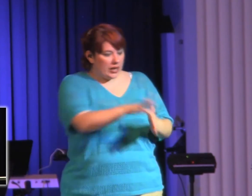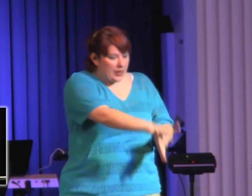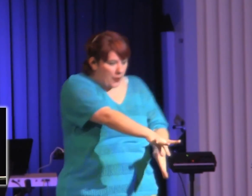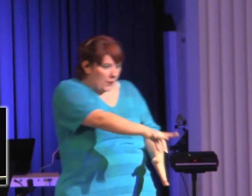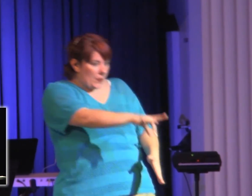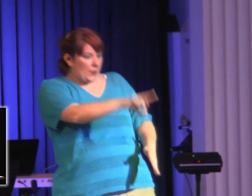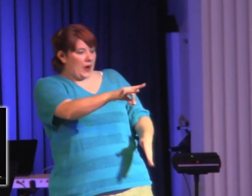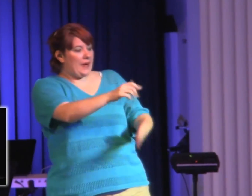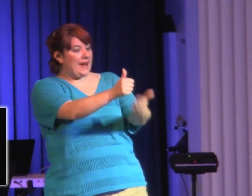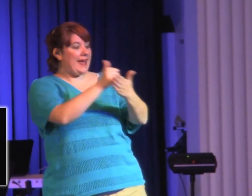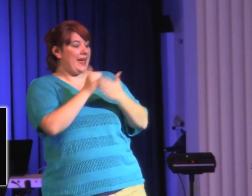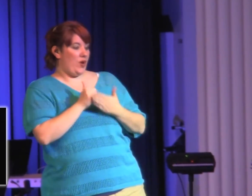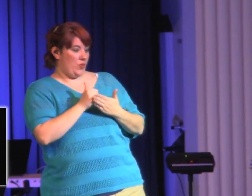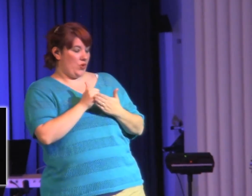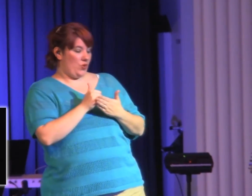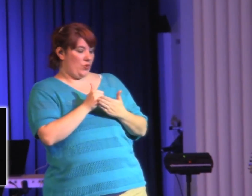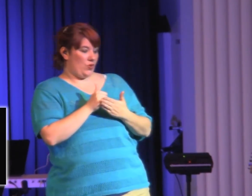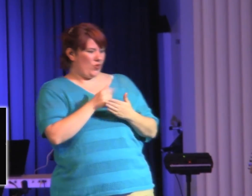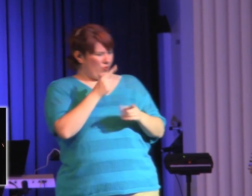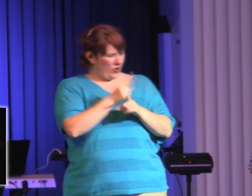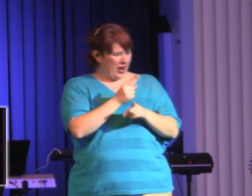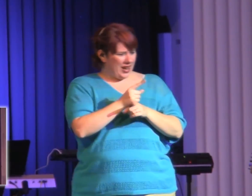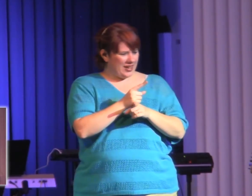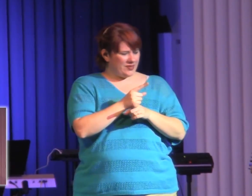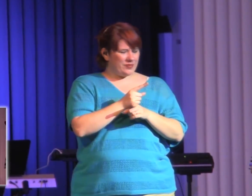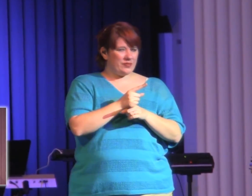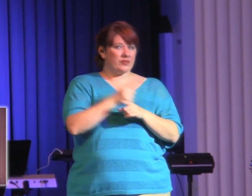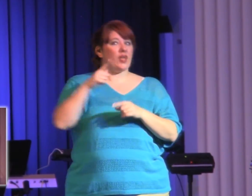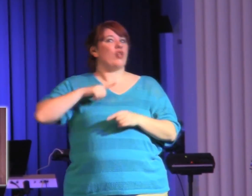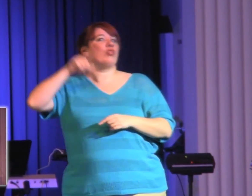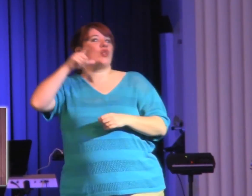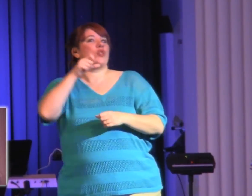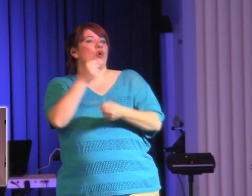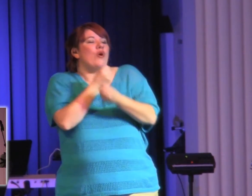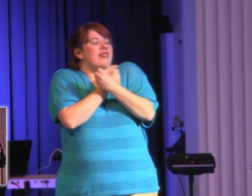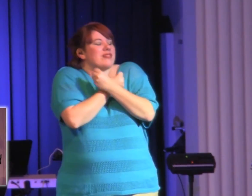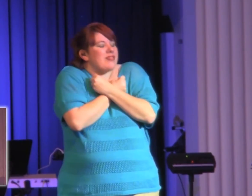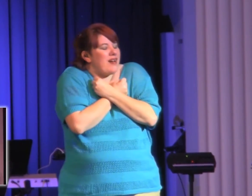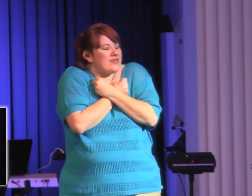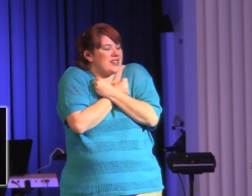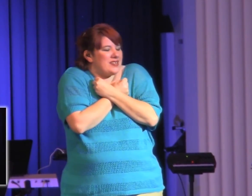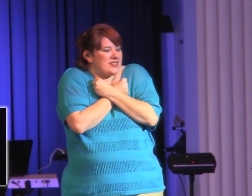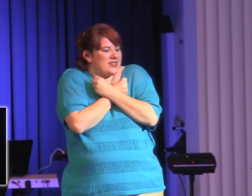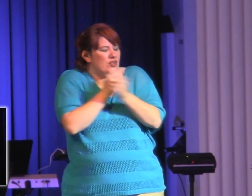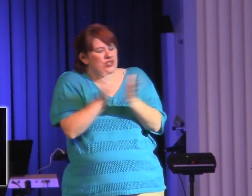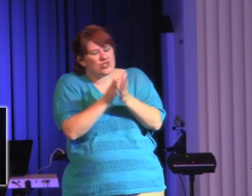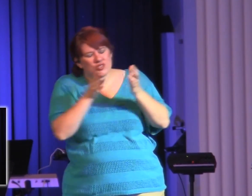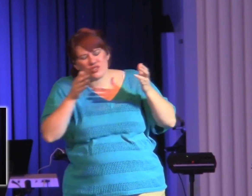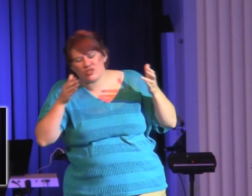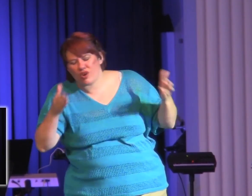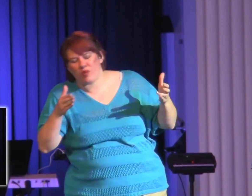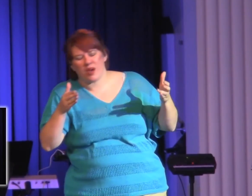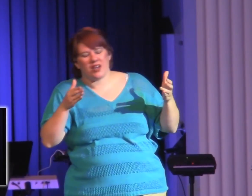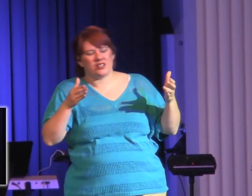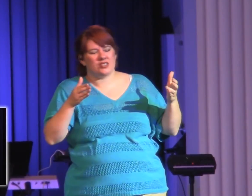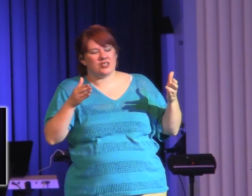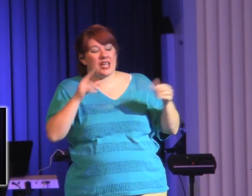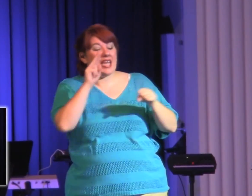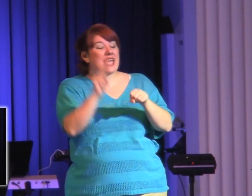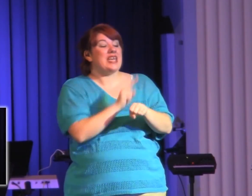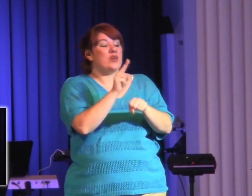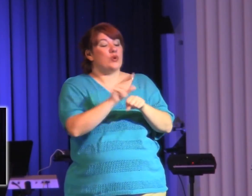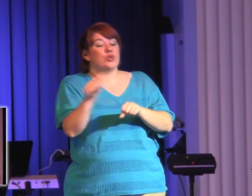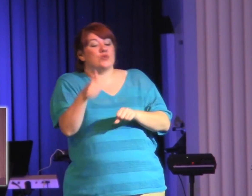The reality is discipline. The Lord loves us enough that he will discipline us through people. But are we putting ourselves in a position